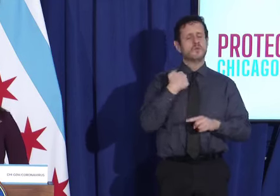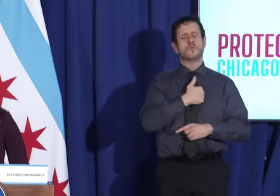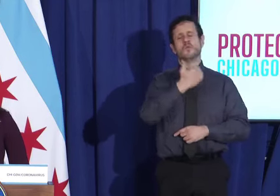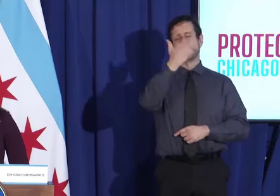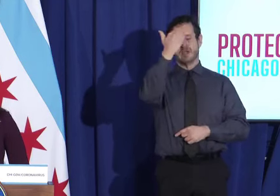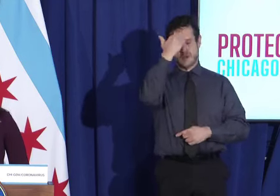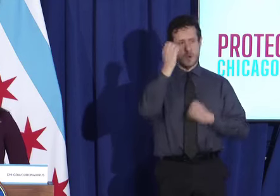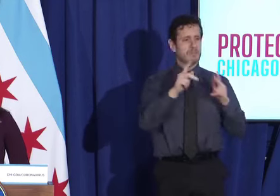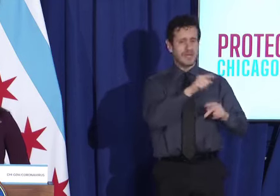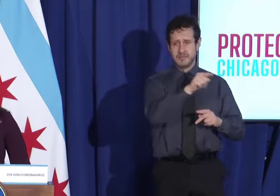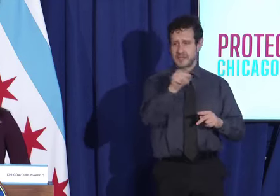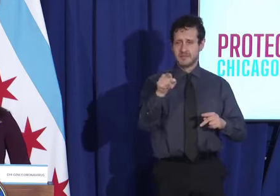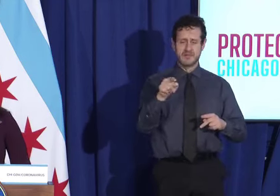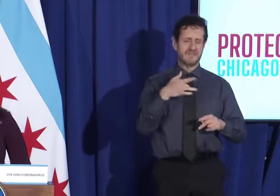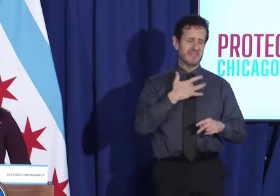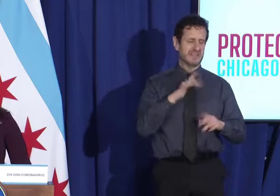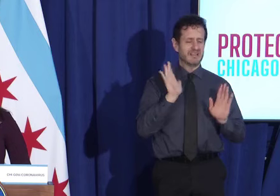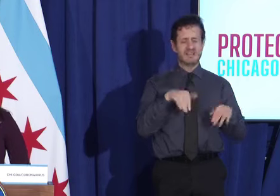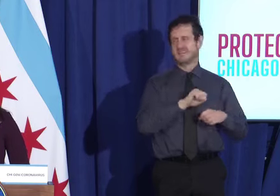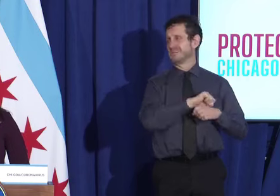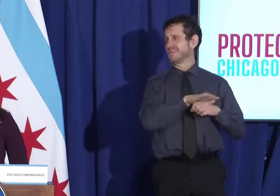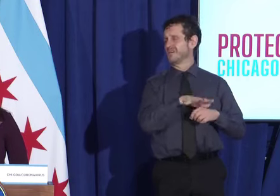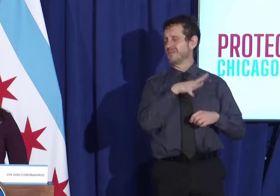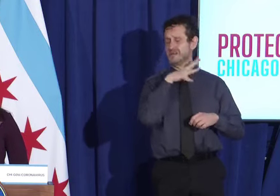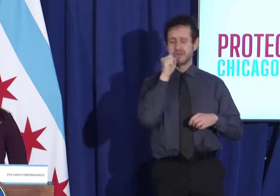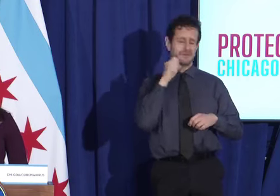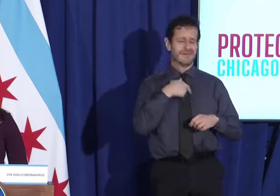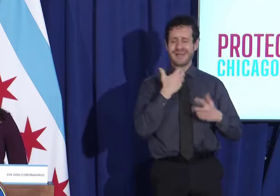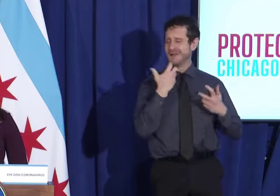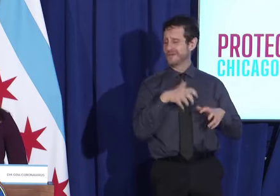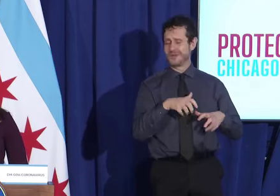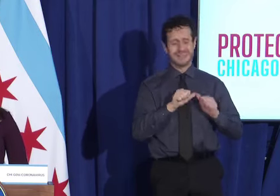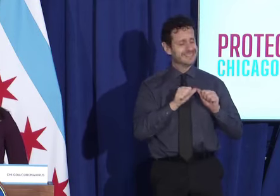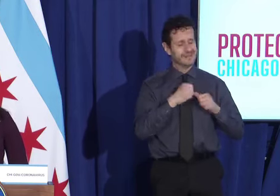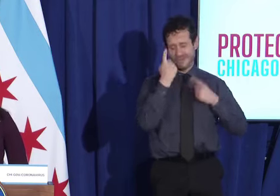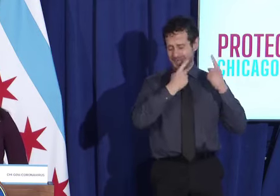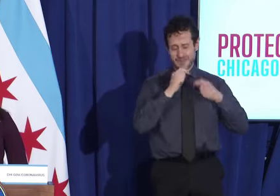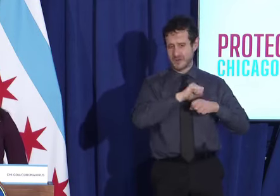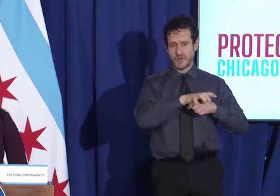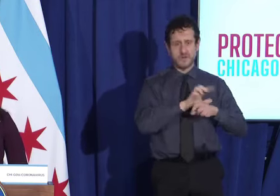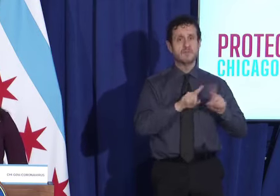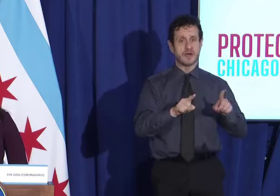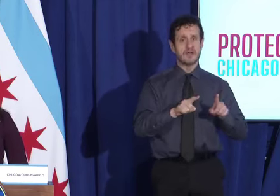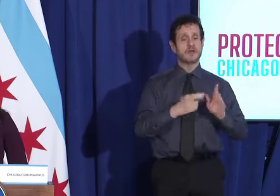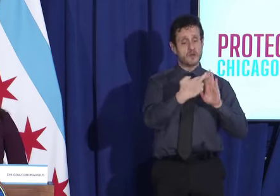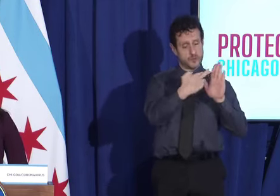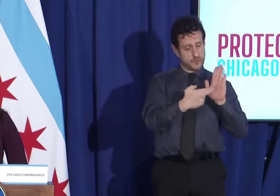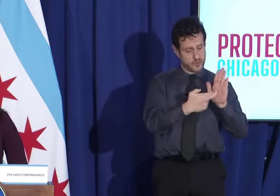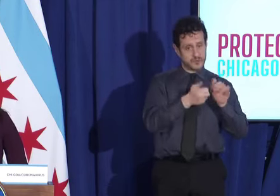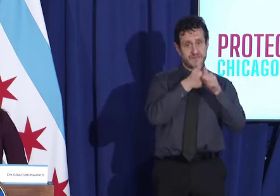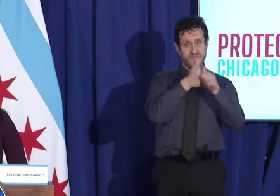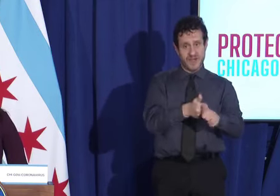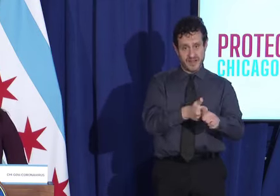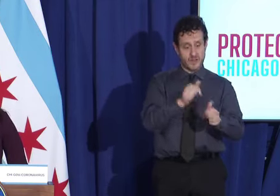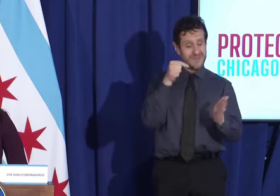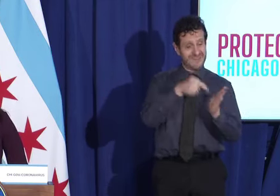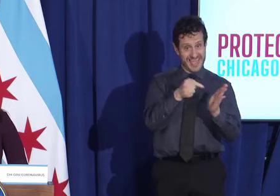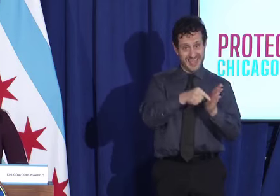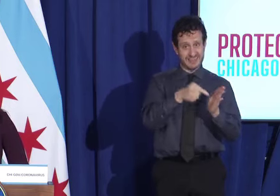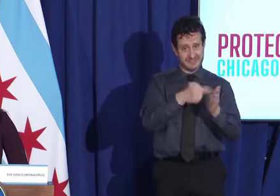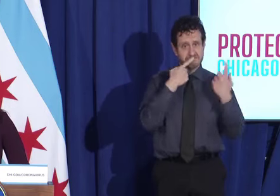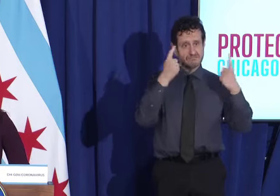but following the guidelines is really what works. For the sake of our residents, for the